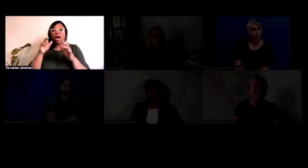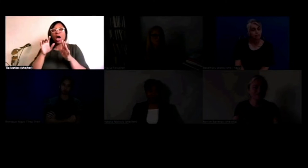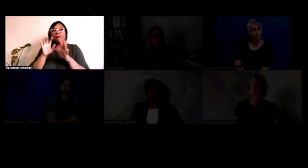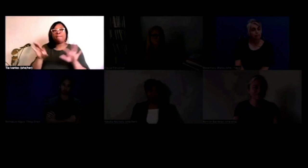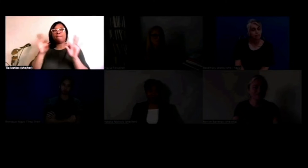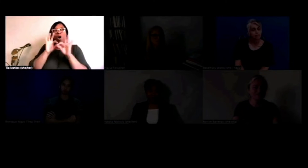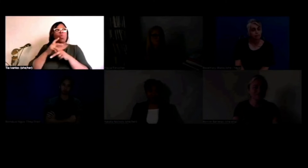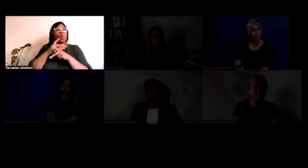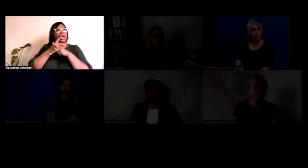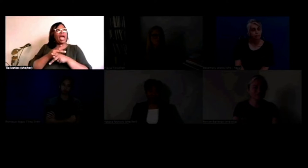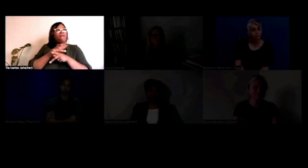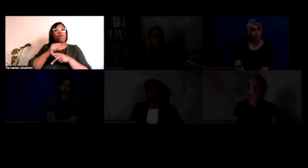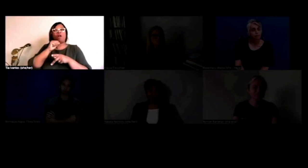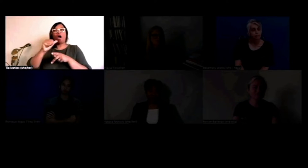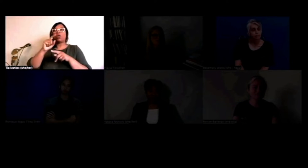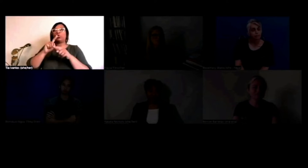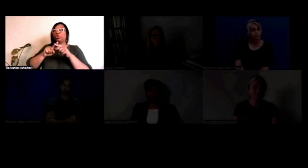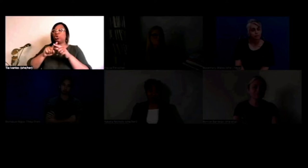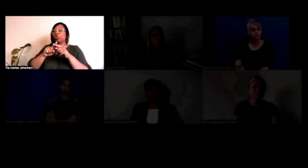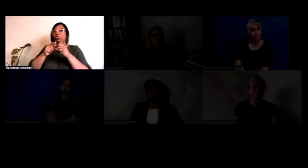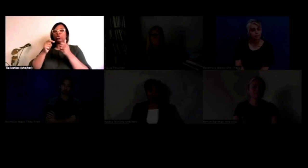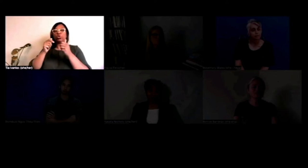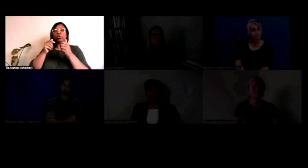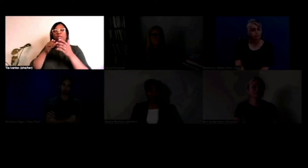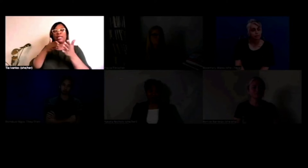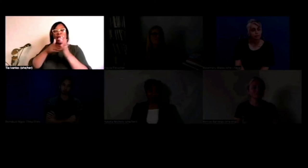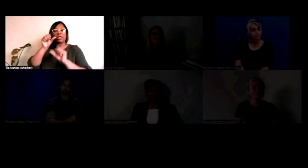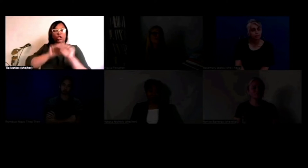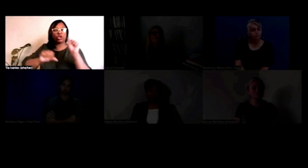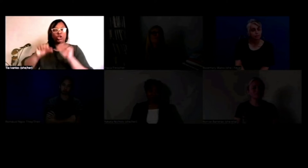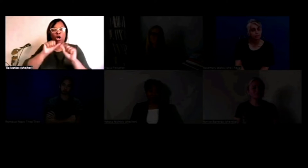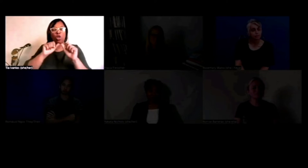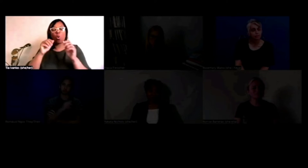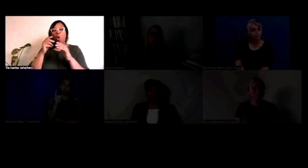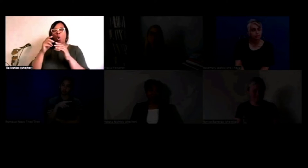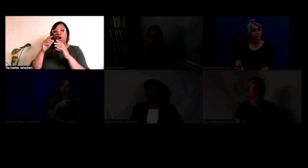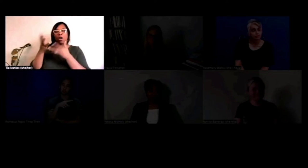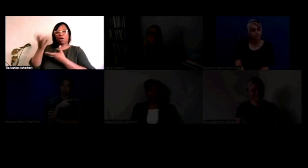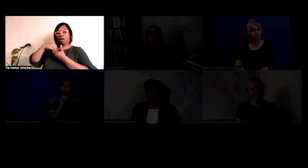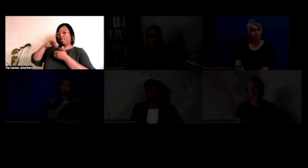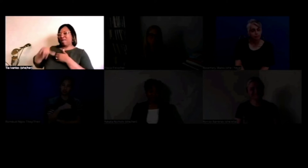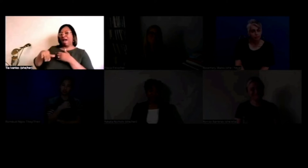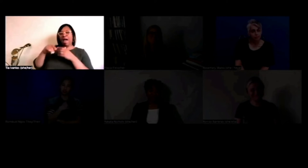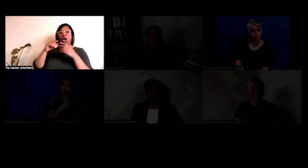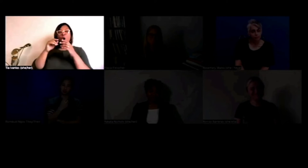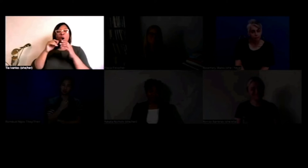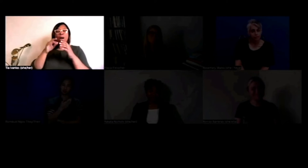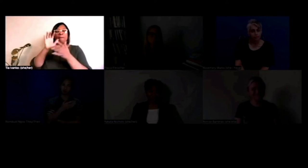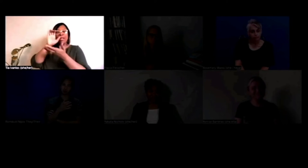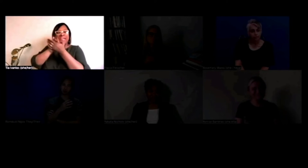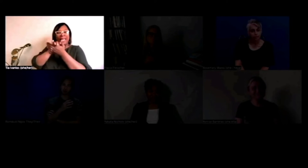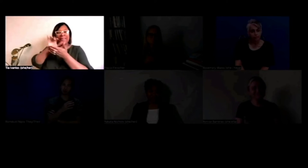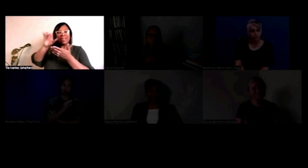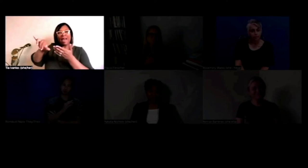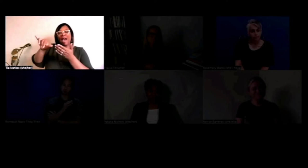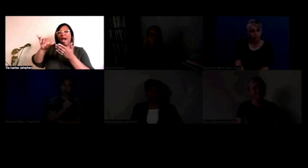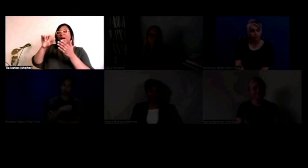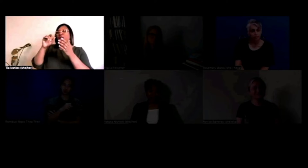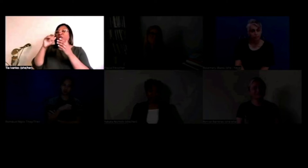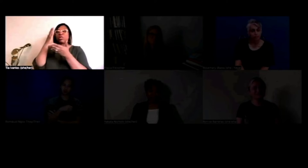communities across the board really need to be mindful of how we protect each other and not buy into